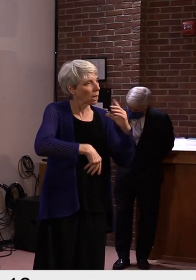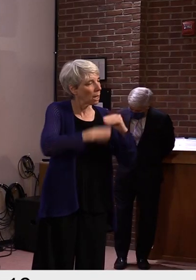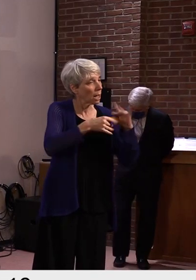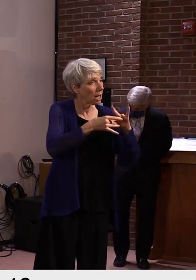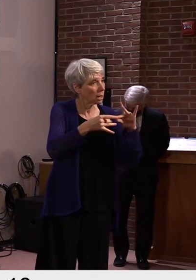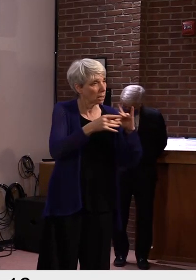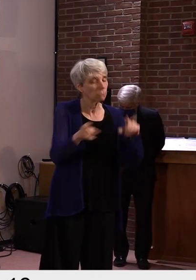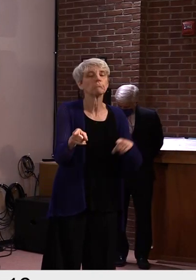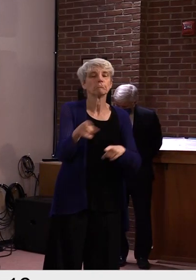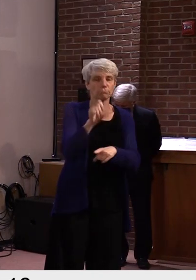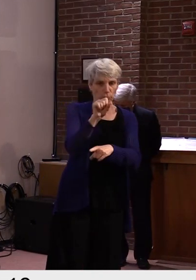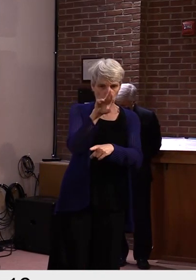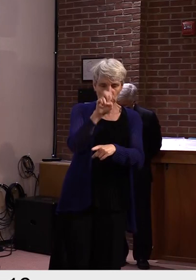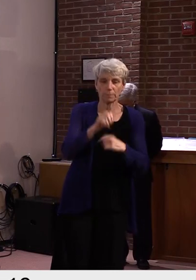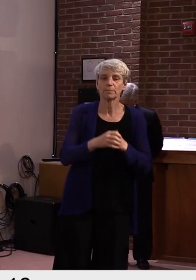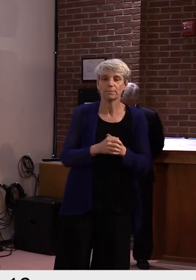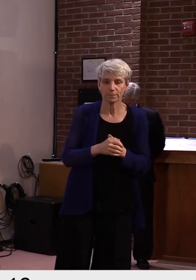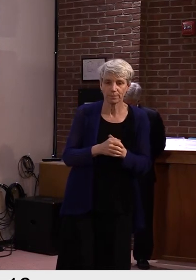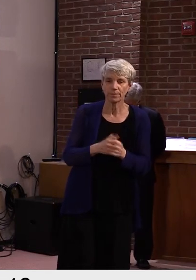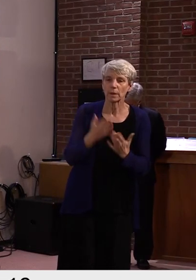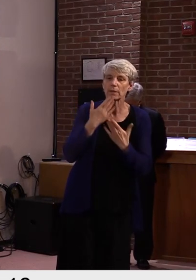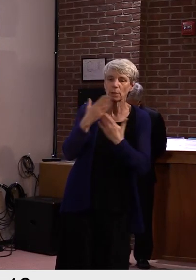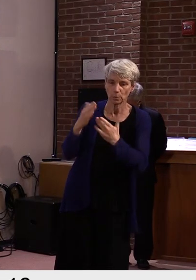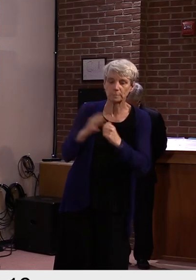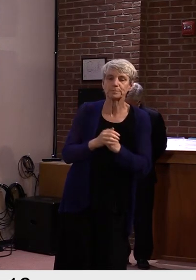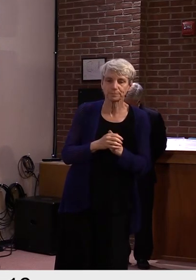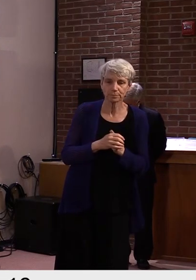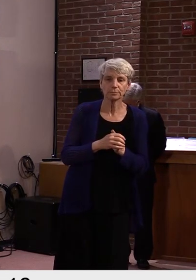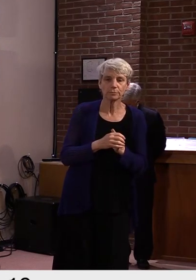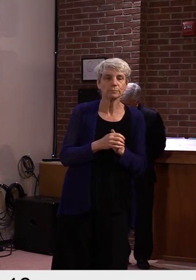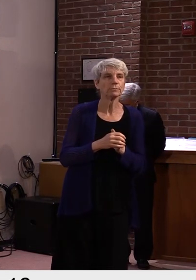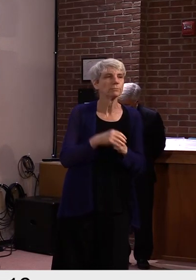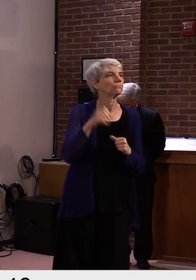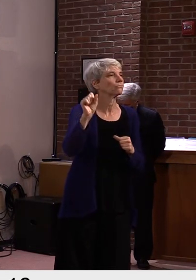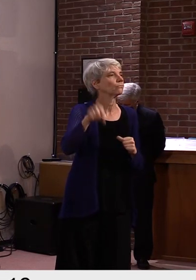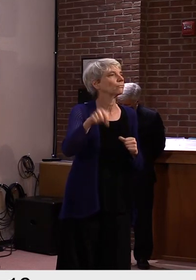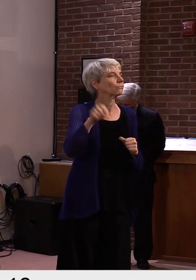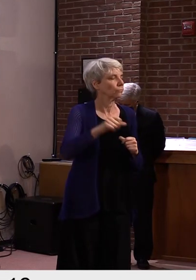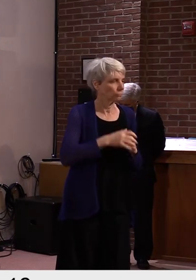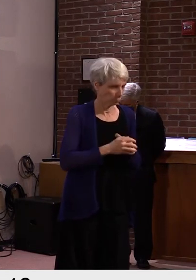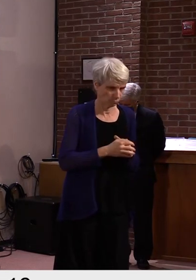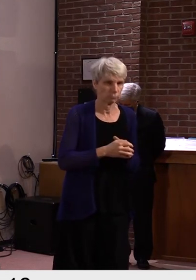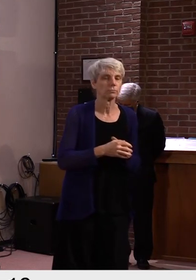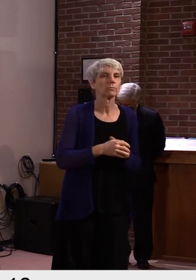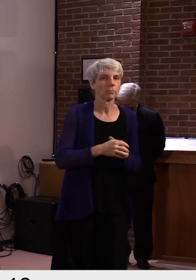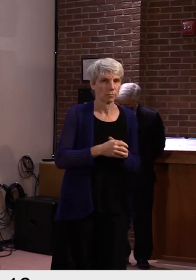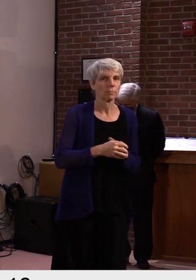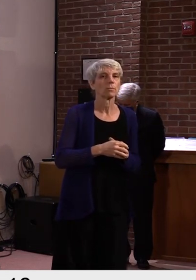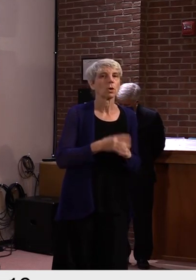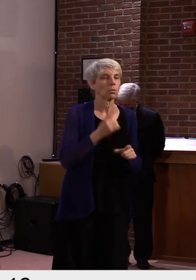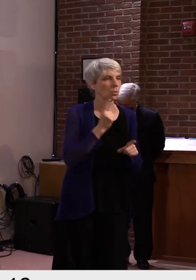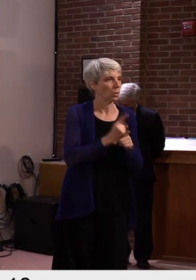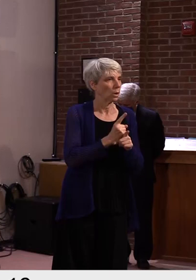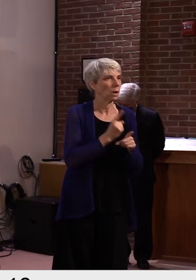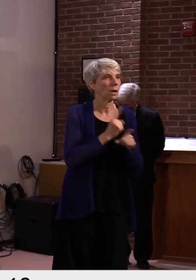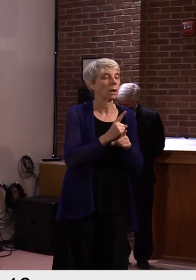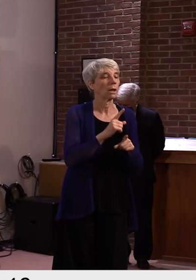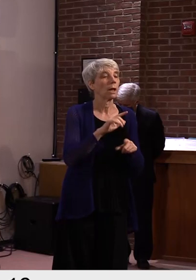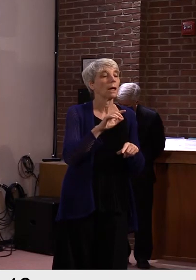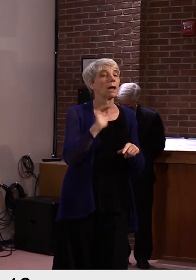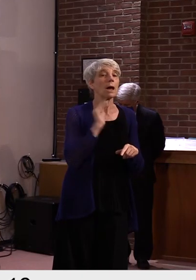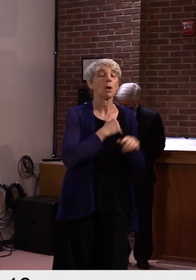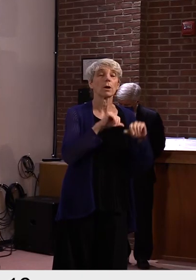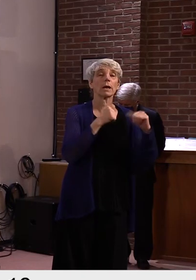Sure. Thank you, Governor. Thank you for the question. Yes, we are having regular meetings with both